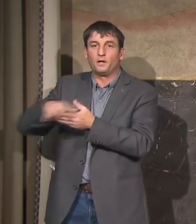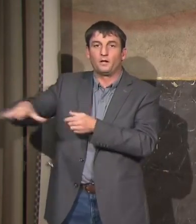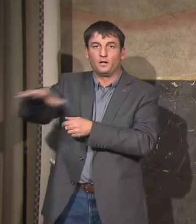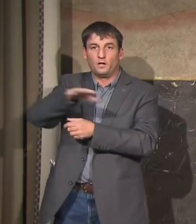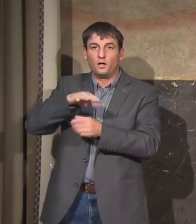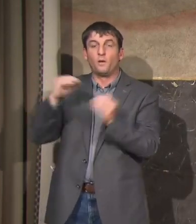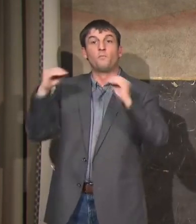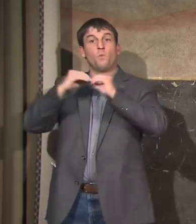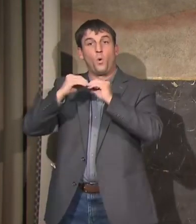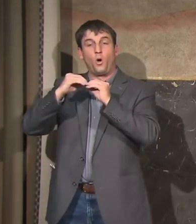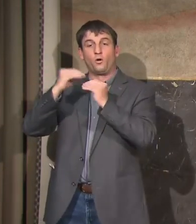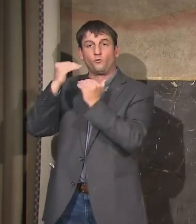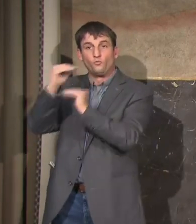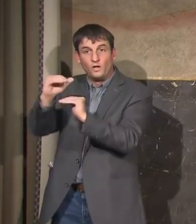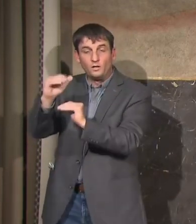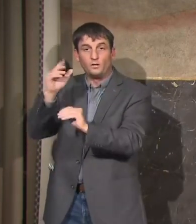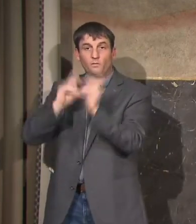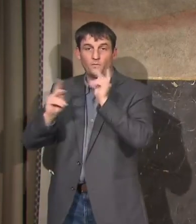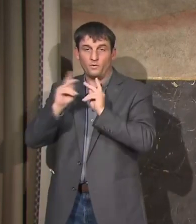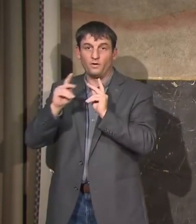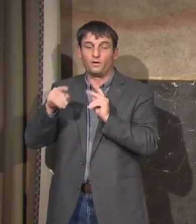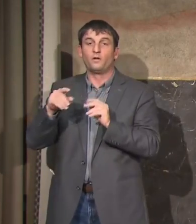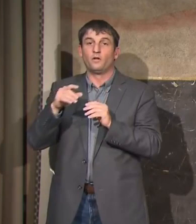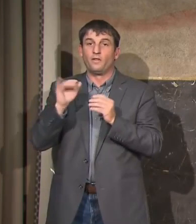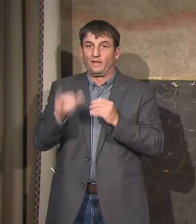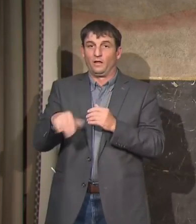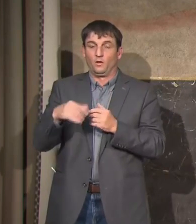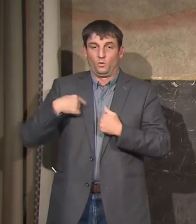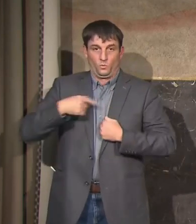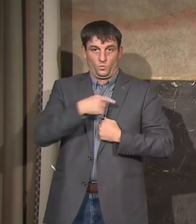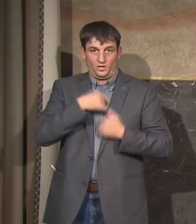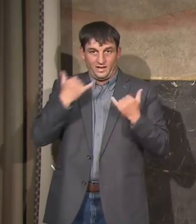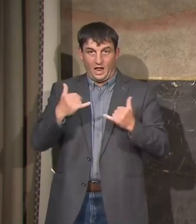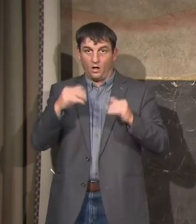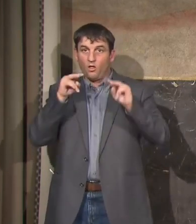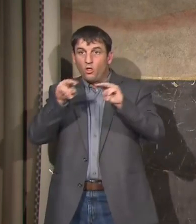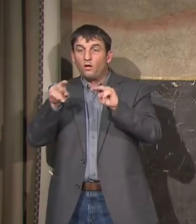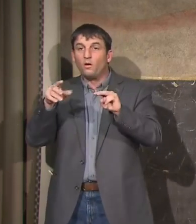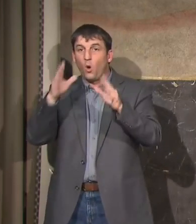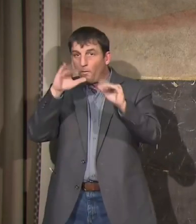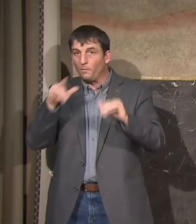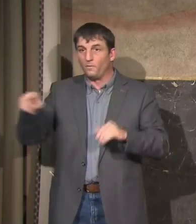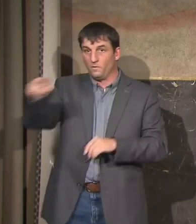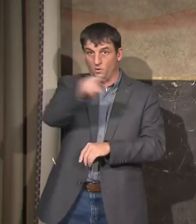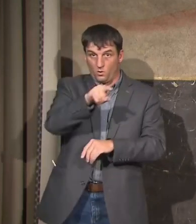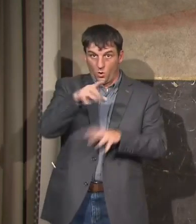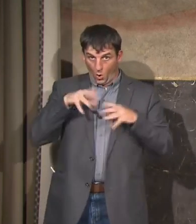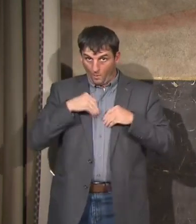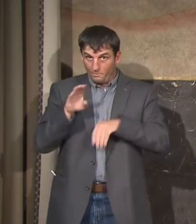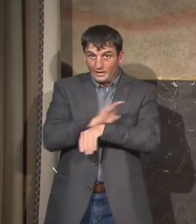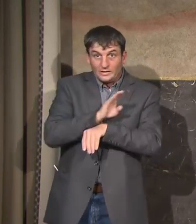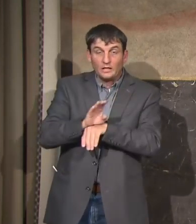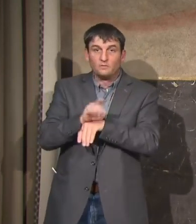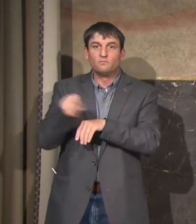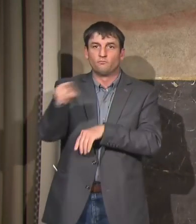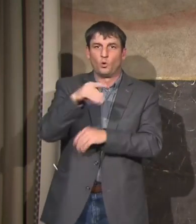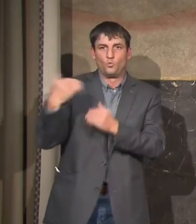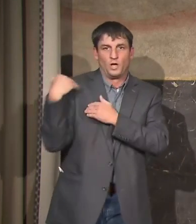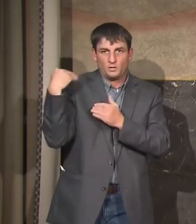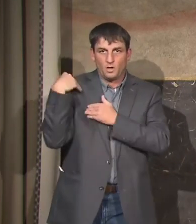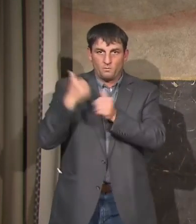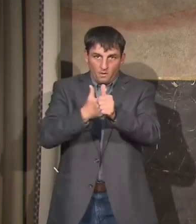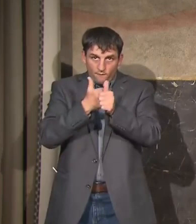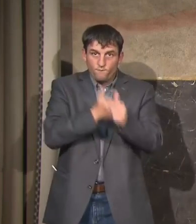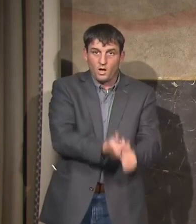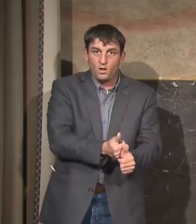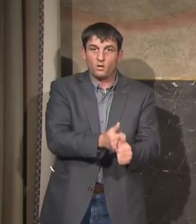address spikes and cases so we're we're looking for business owners to be responsible to follow the guidance we're looking for individual